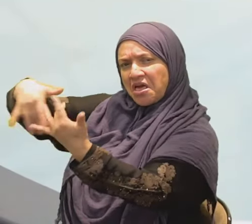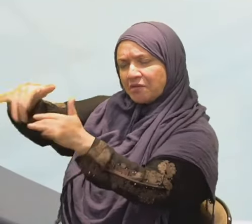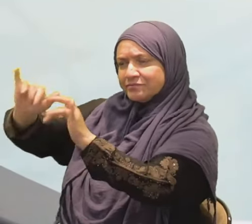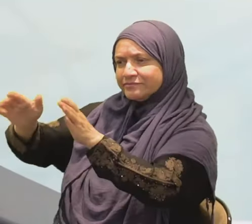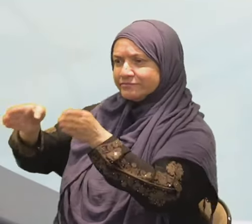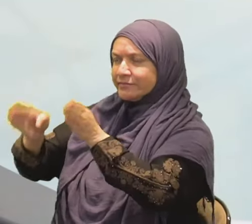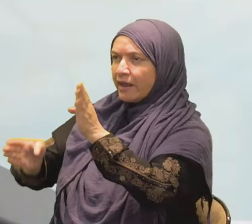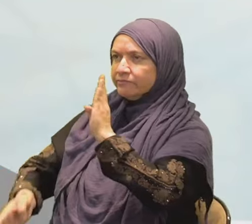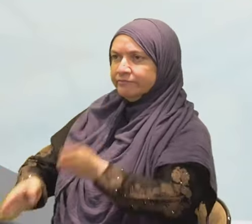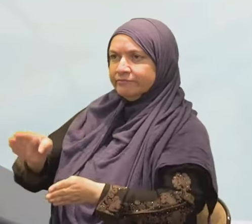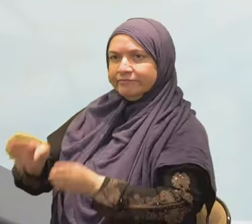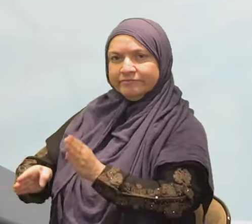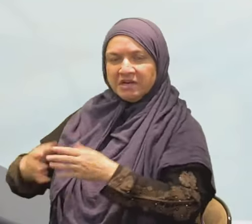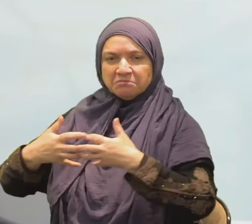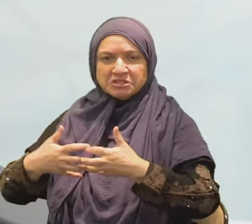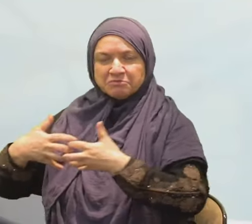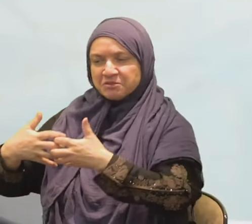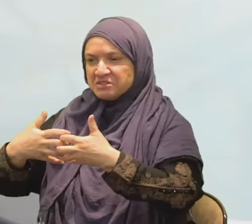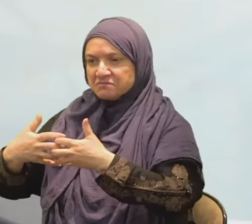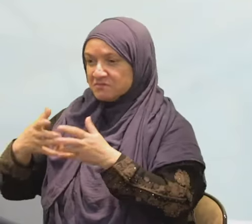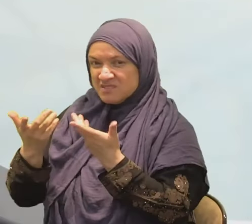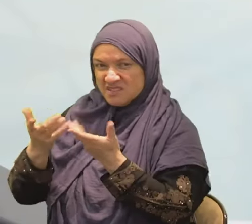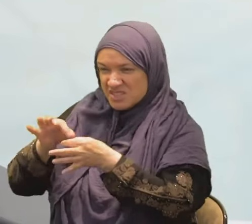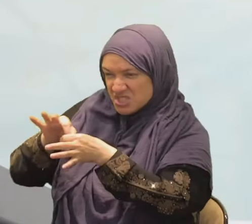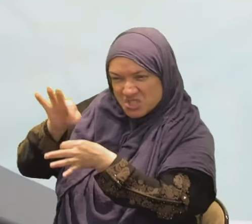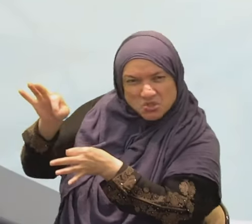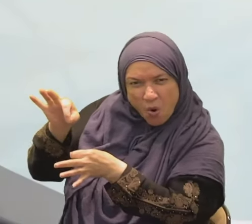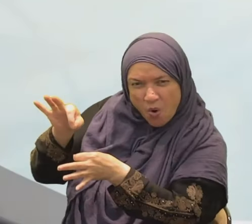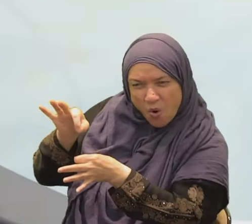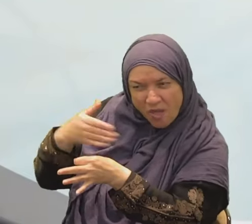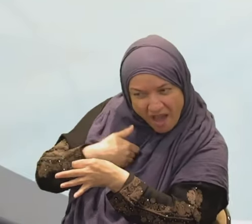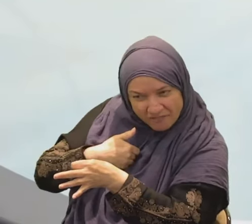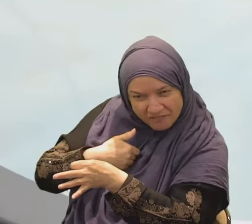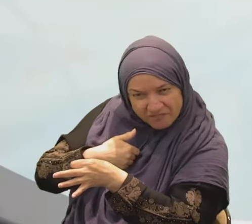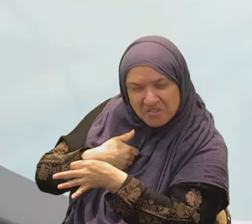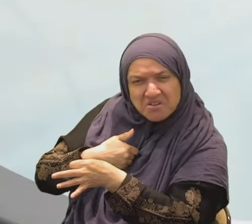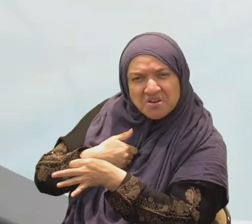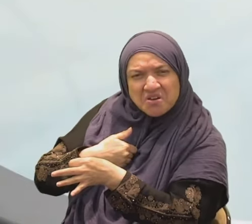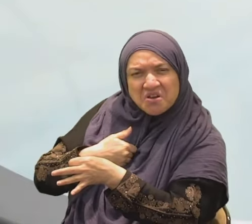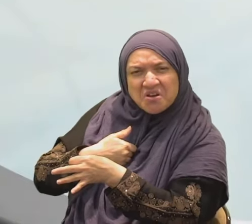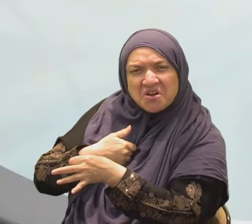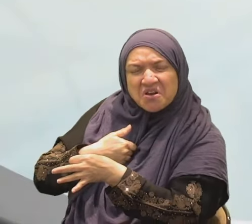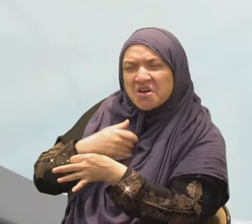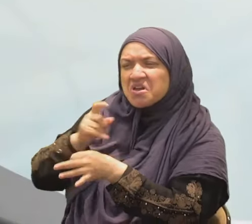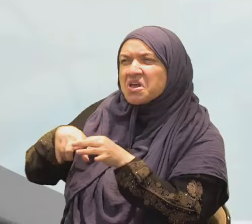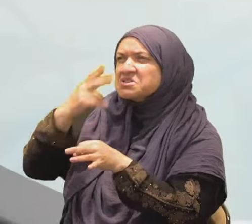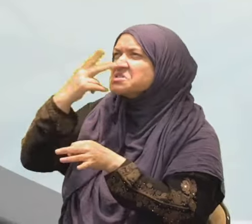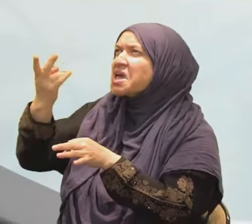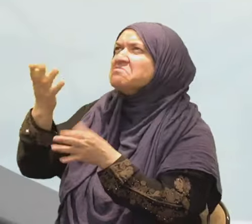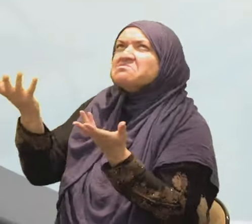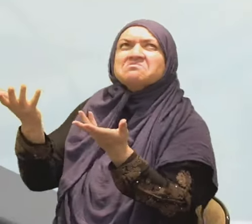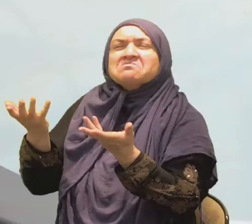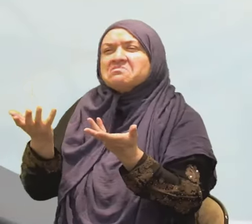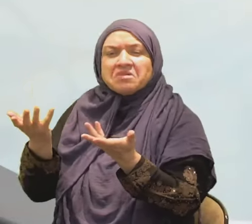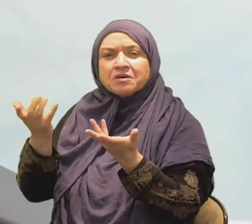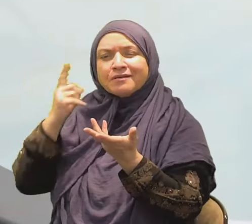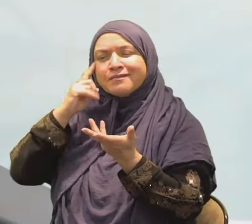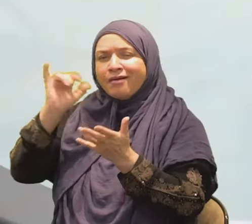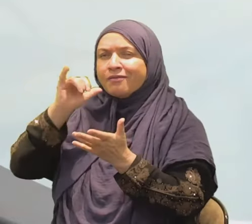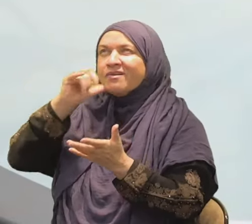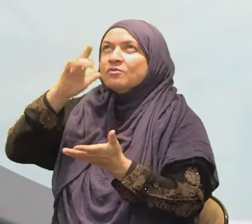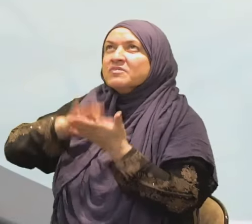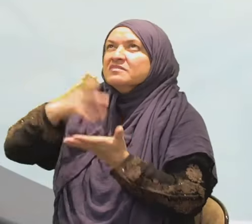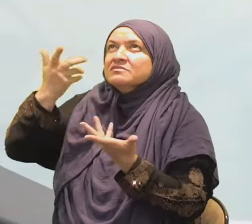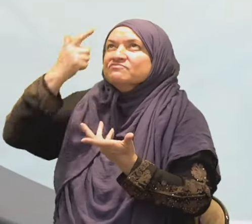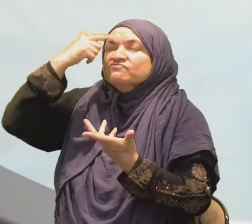No, because soul comes from the unseen. They cannot observe from the empirical science. Anything coming from the unseen world, it's easily deniable because it's skeptical.